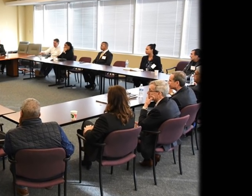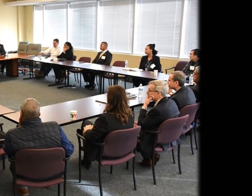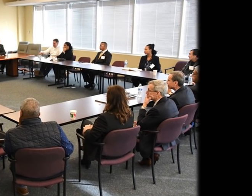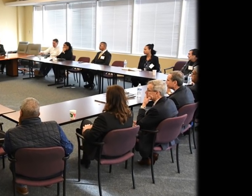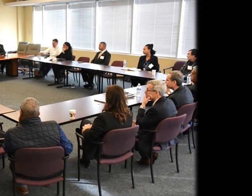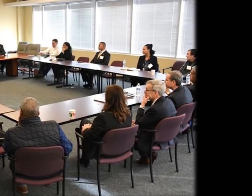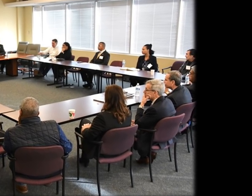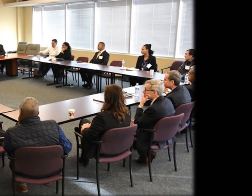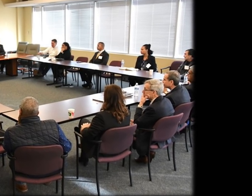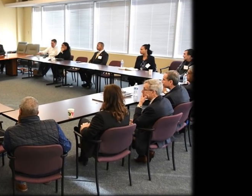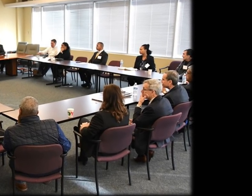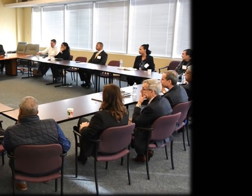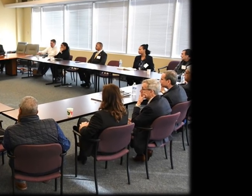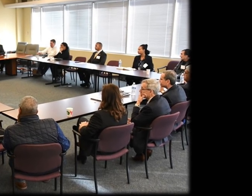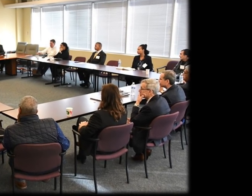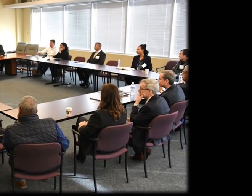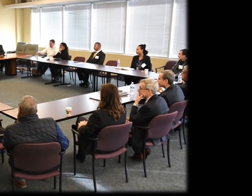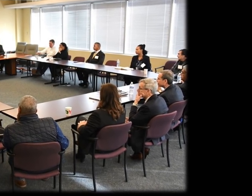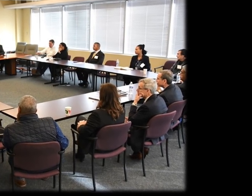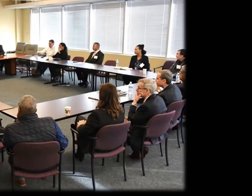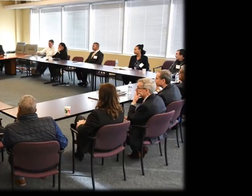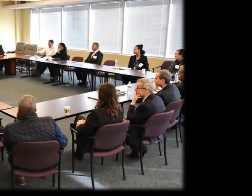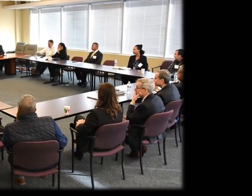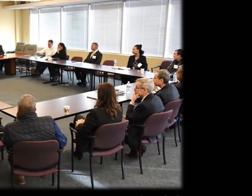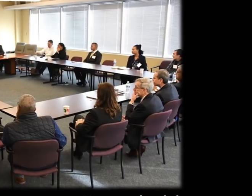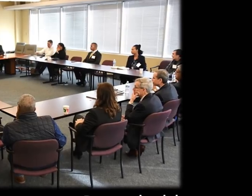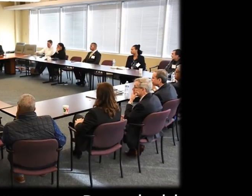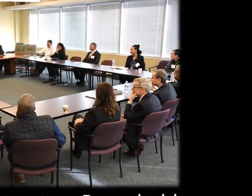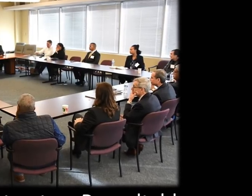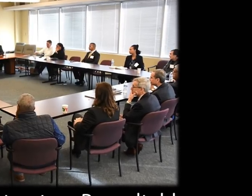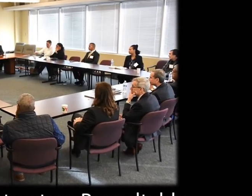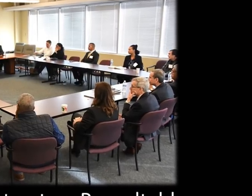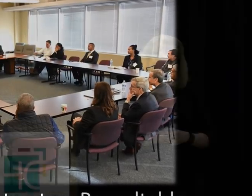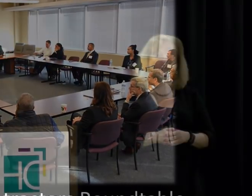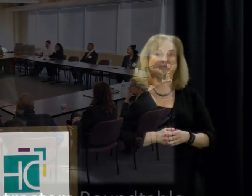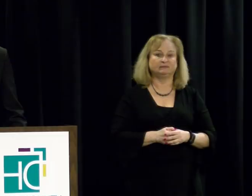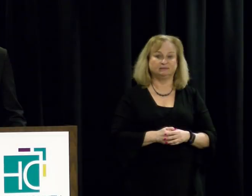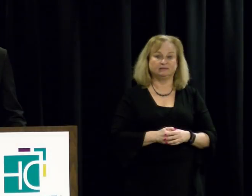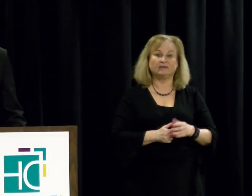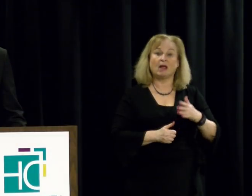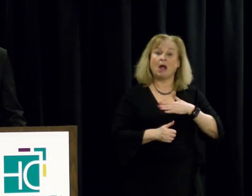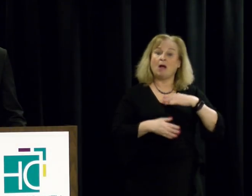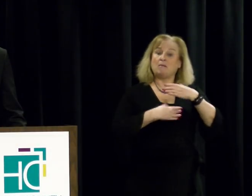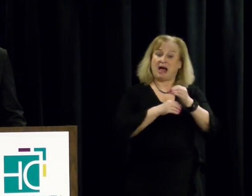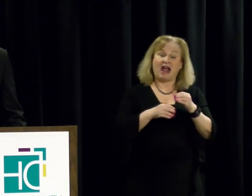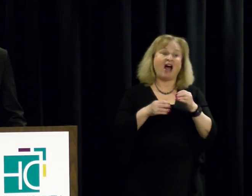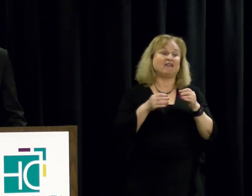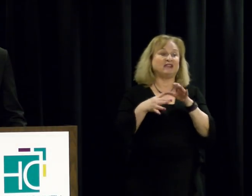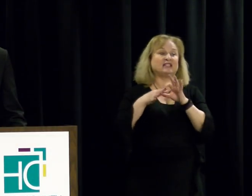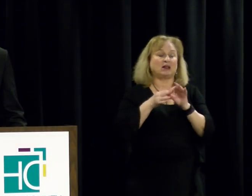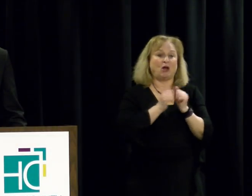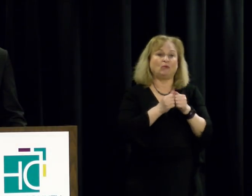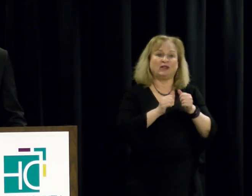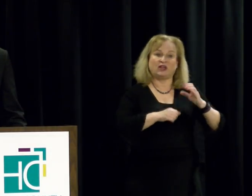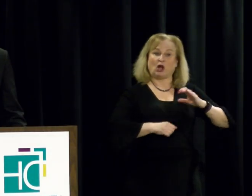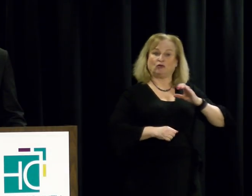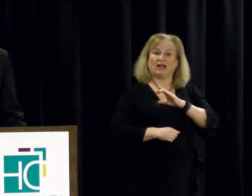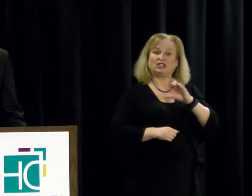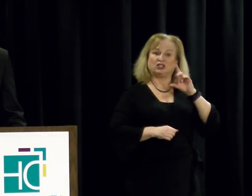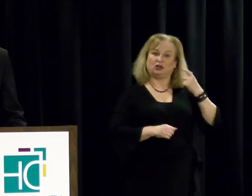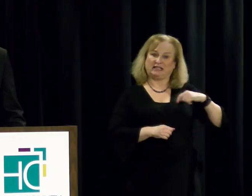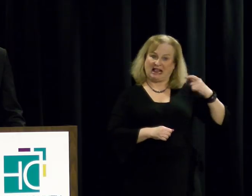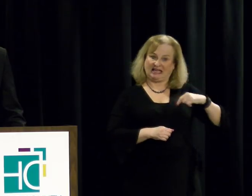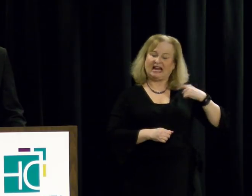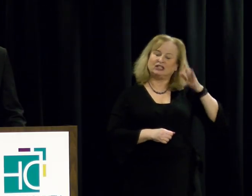businesses during the For historic 35 days. My office, along with our congressional delegation, is going to